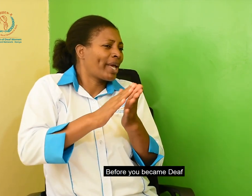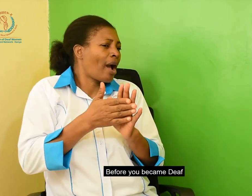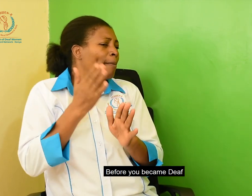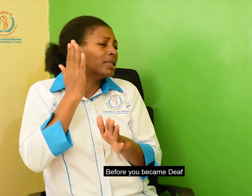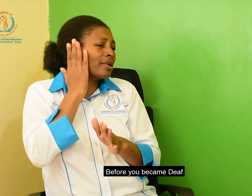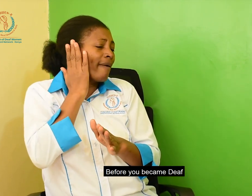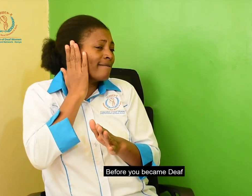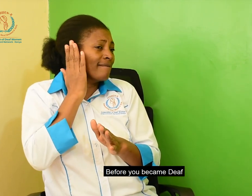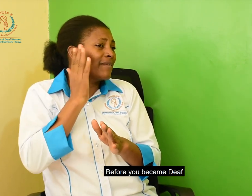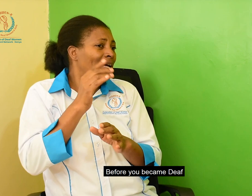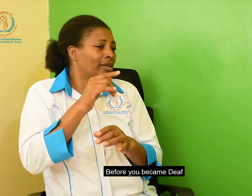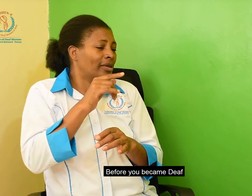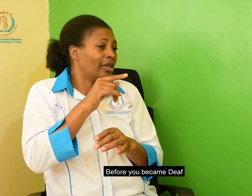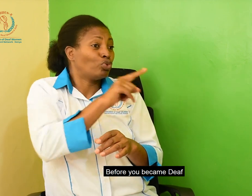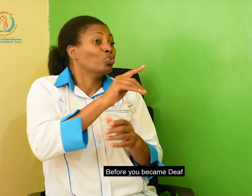Before, you became deaf.